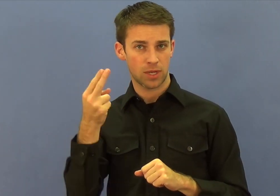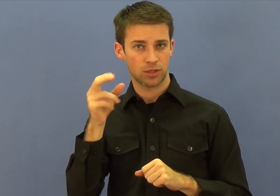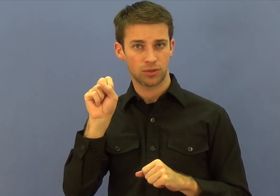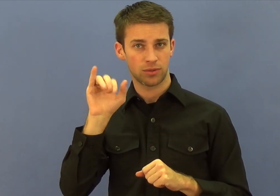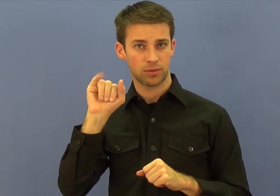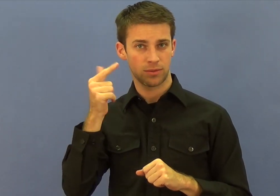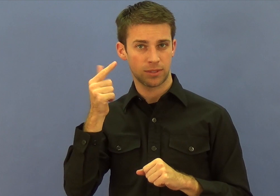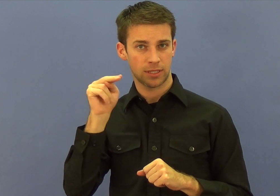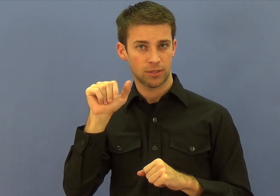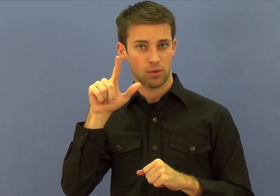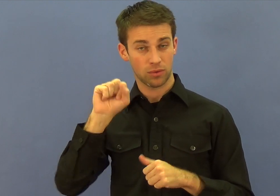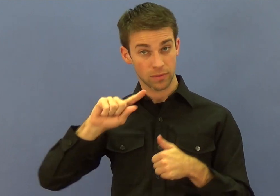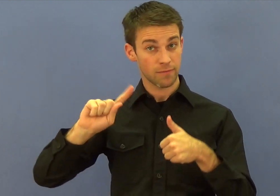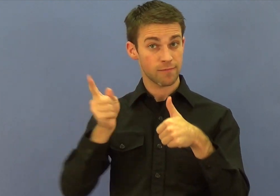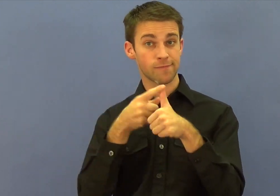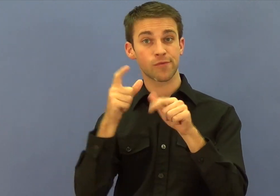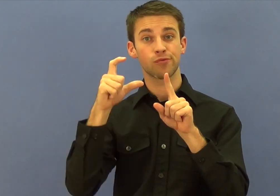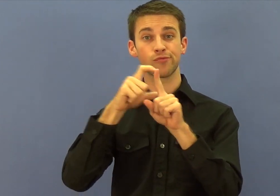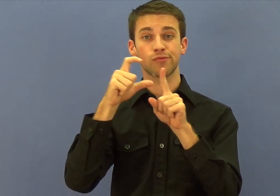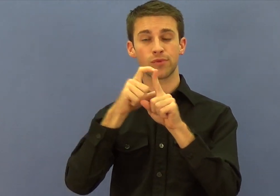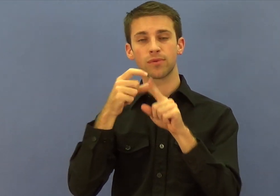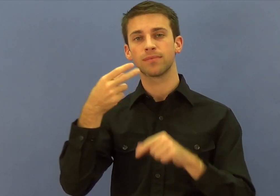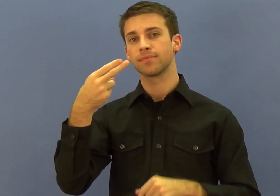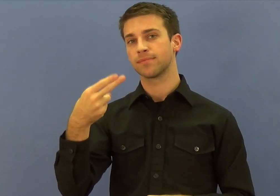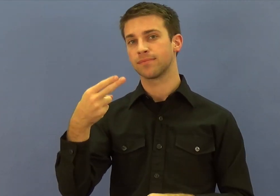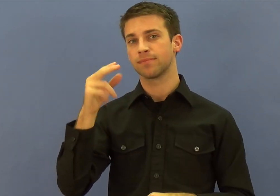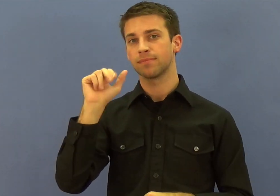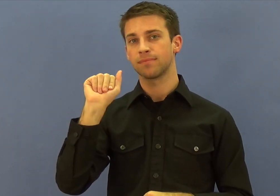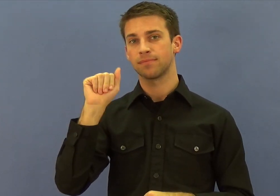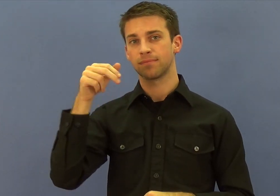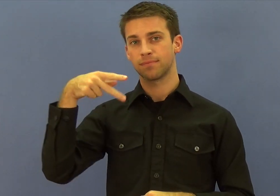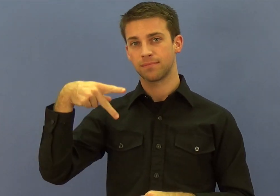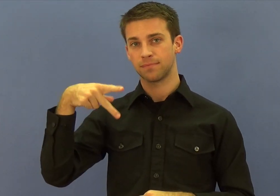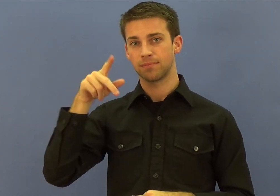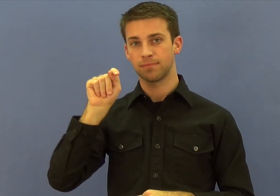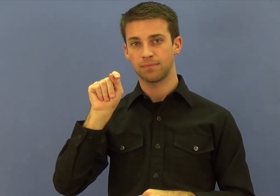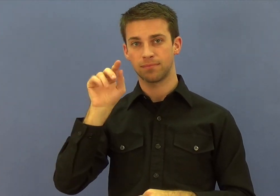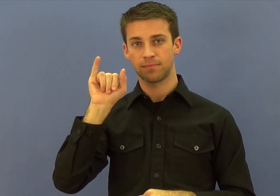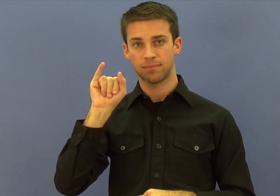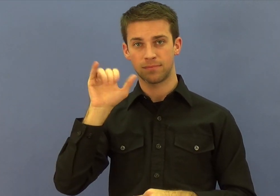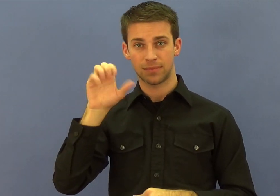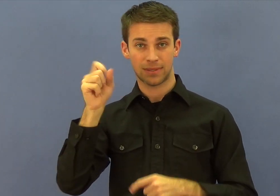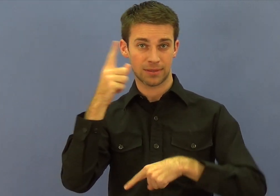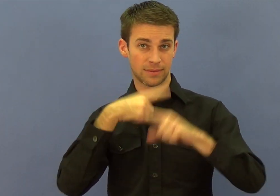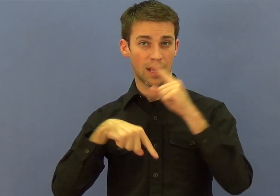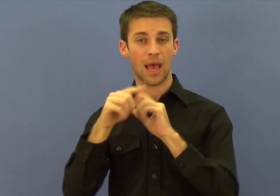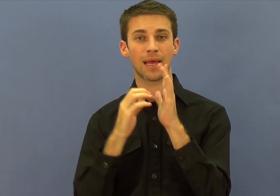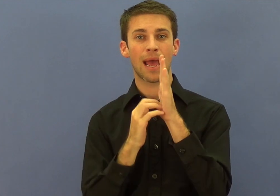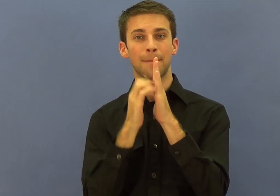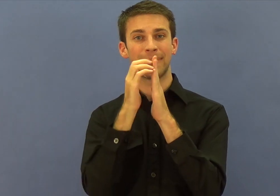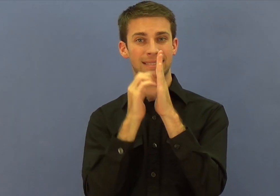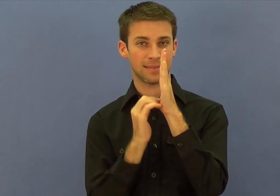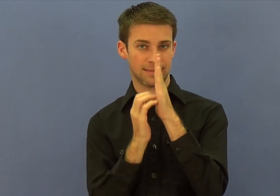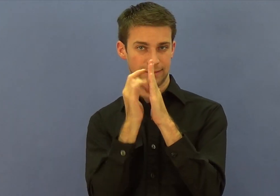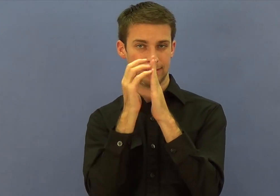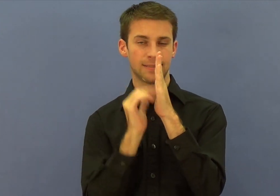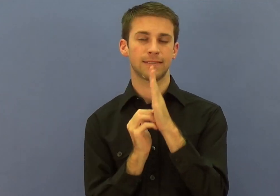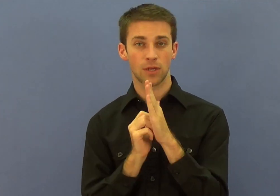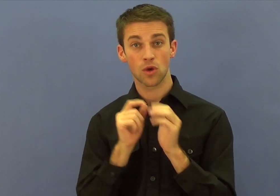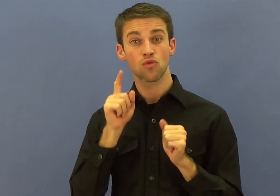There are two words that you need to be familiar with that fall under the umbrella of touch signals. The first is haptics, signed